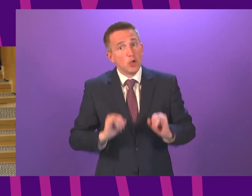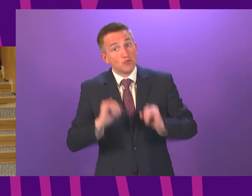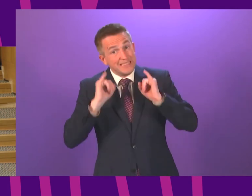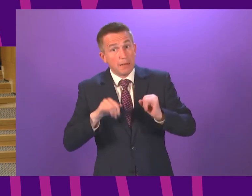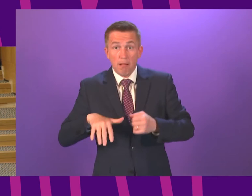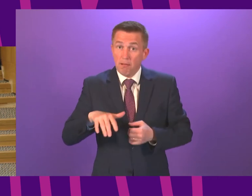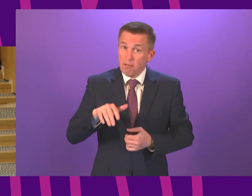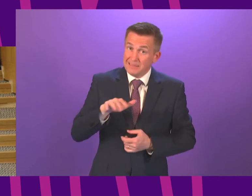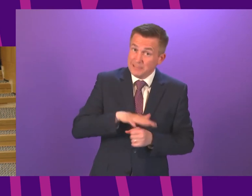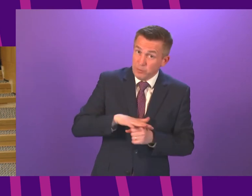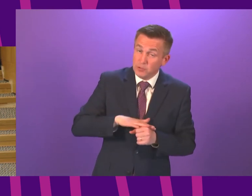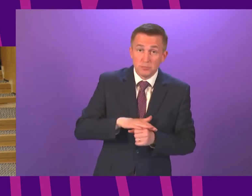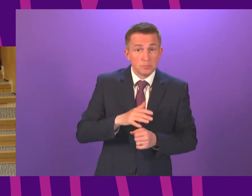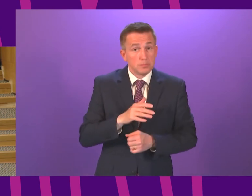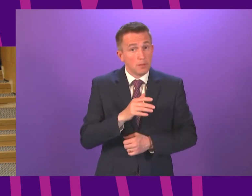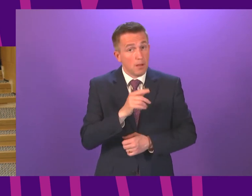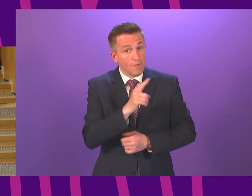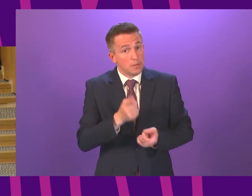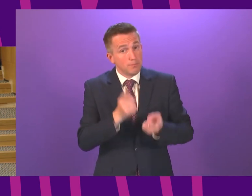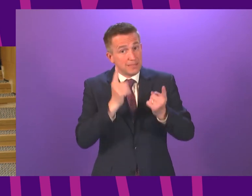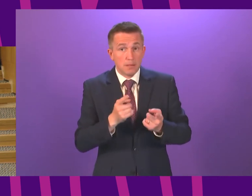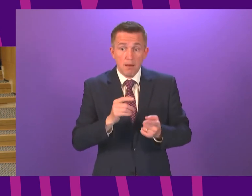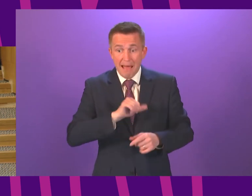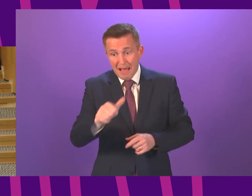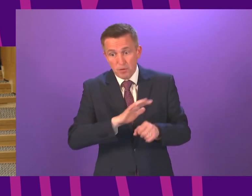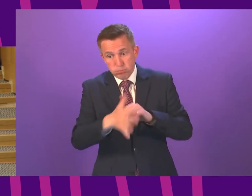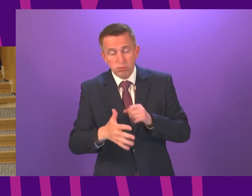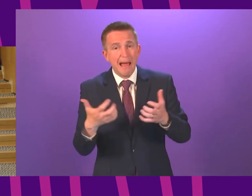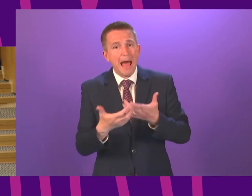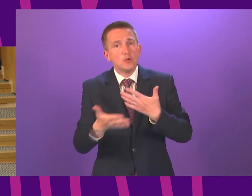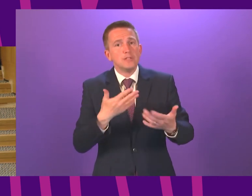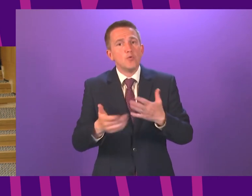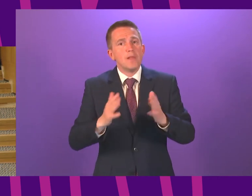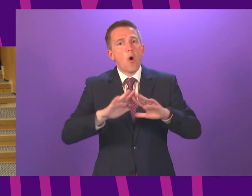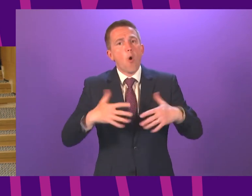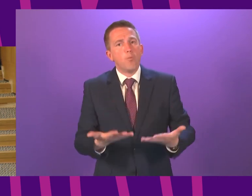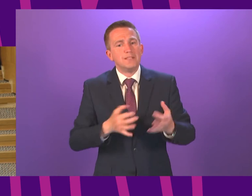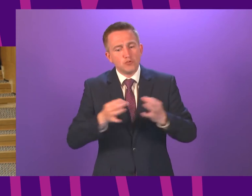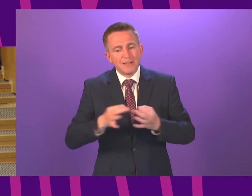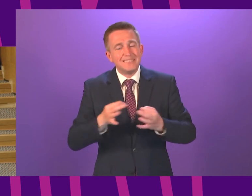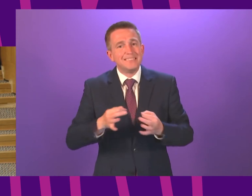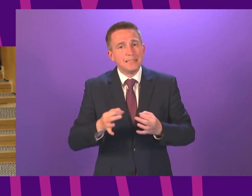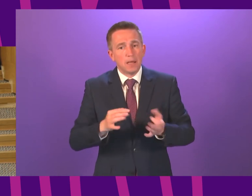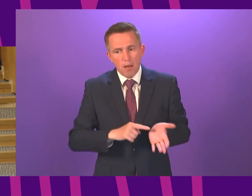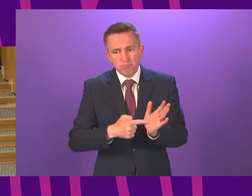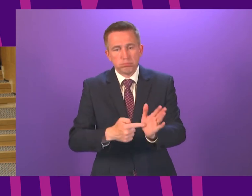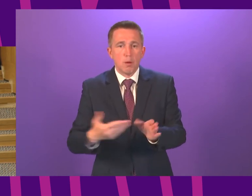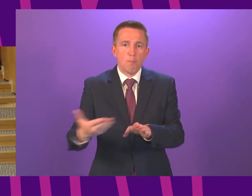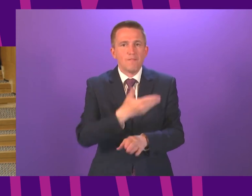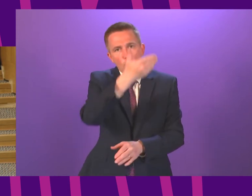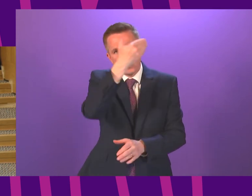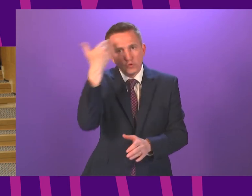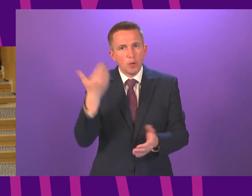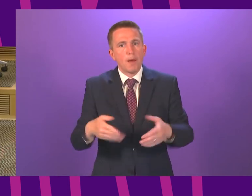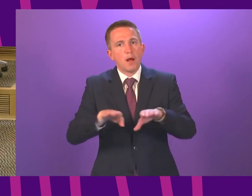also agree to Ministers bringing forward a statement on post-pandemic homelessness strategy and policy before this parliament breaks for summer recess